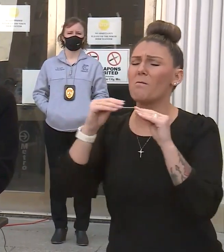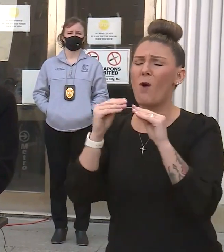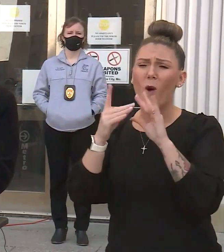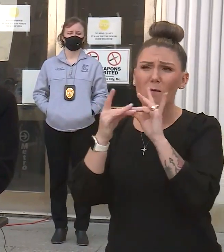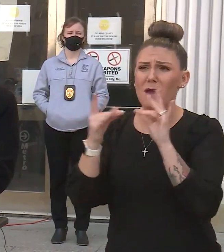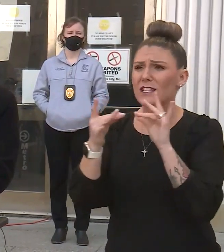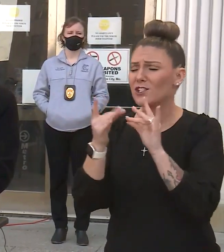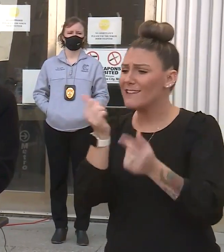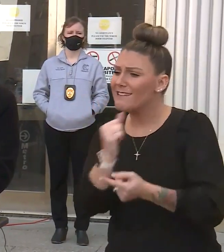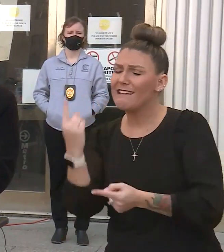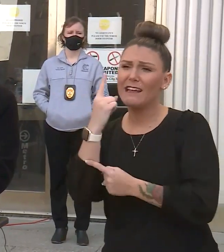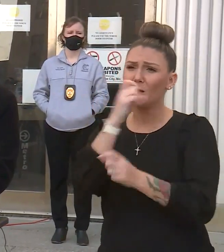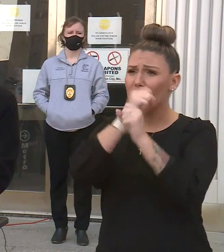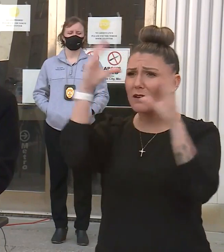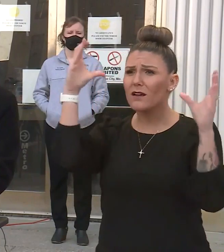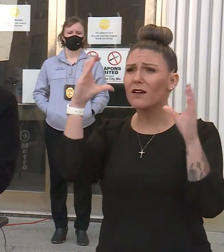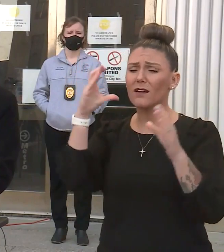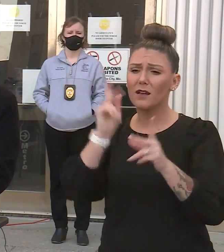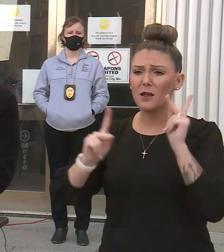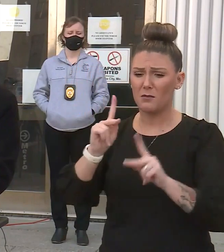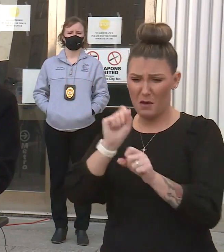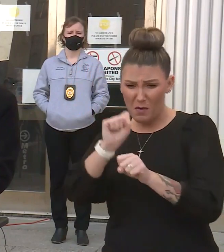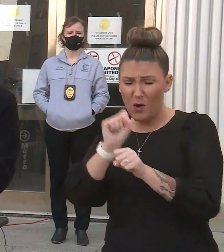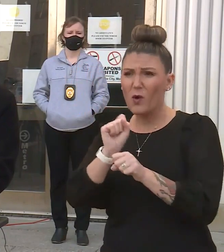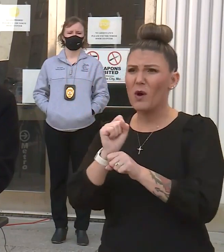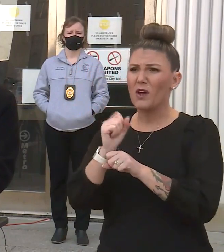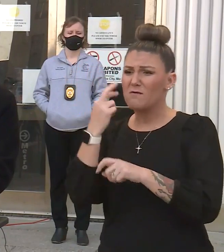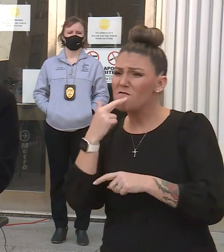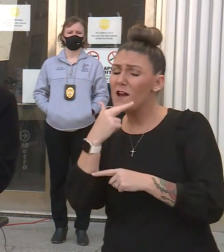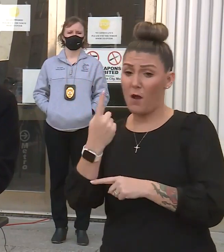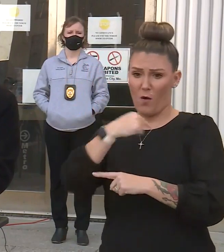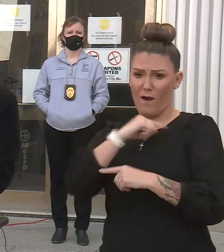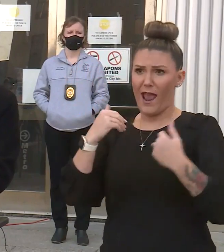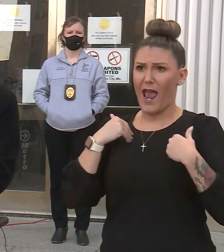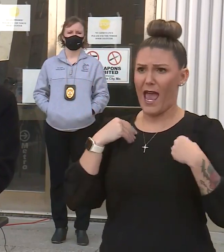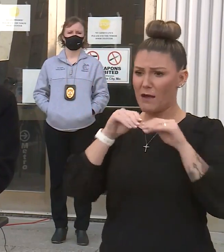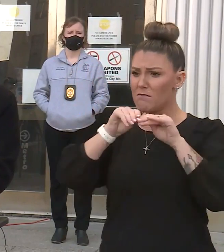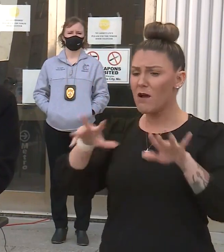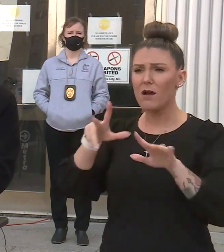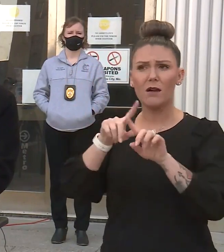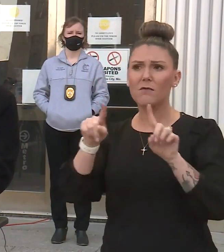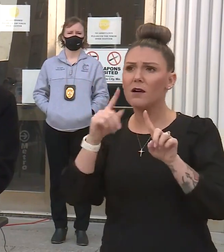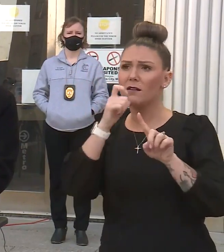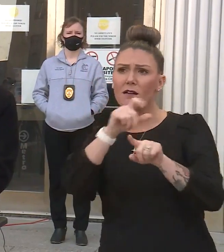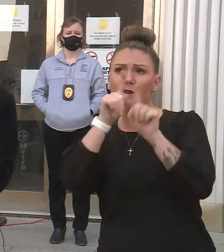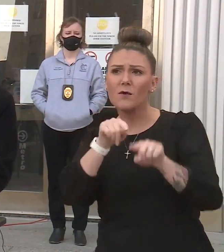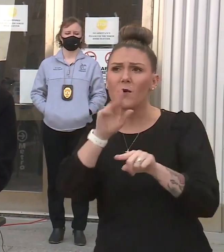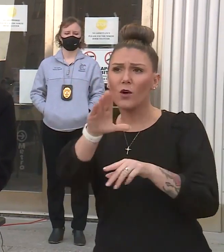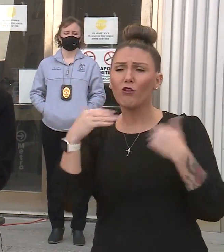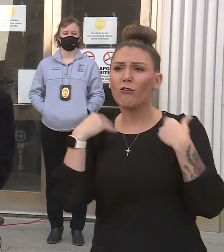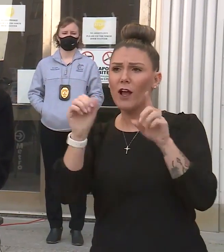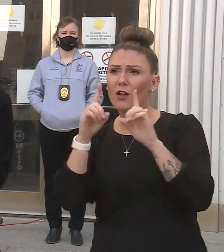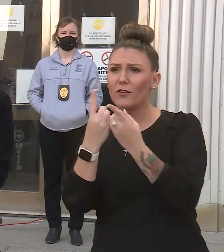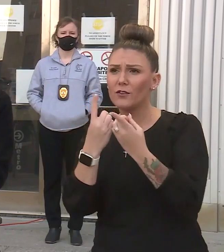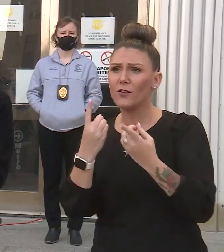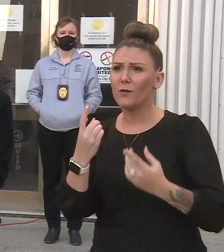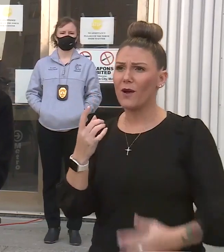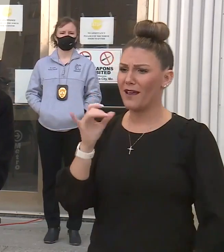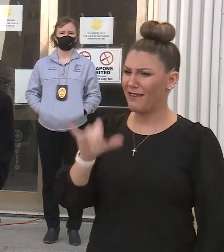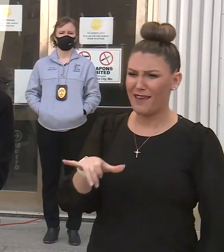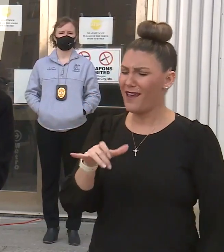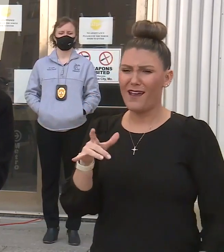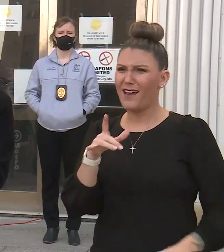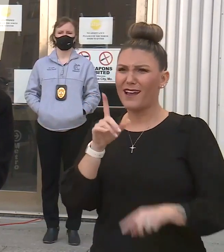from folks that work at a restaurant and say we had an outbreak, but they didn't report it to your health department. That is in many ways